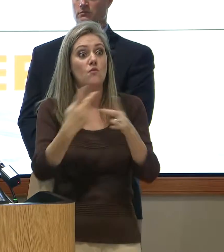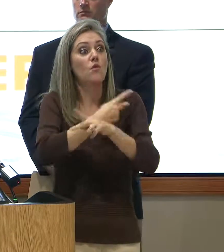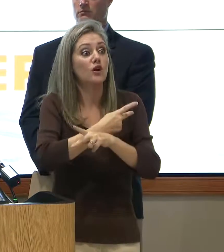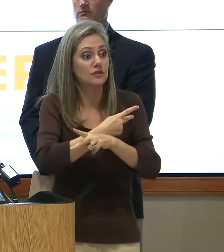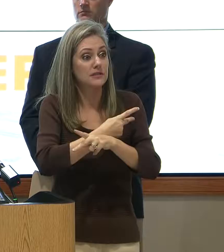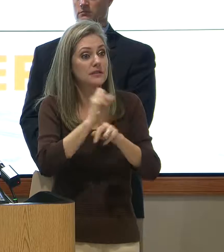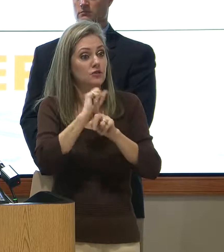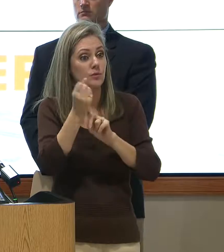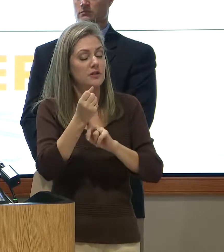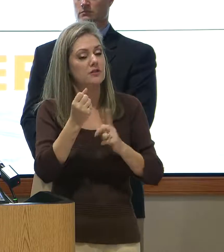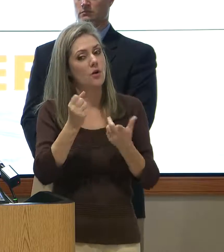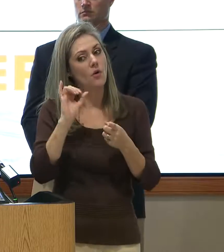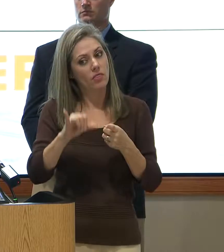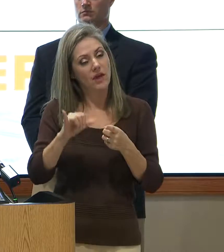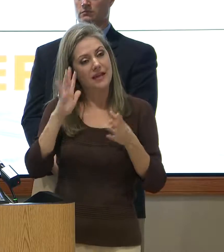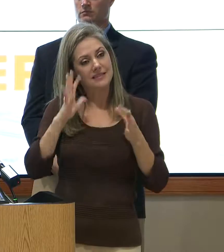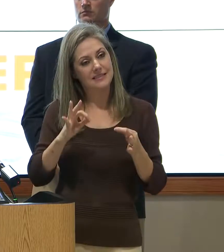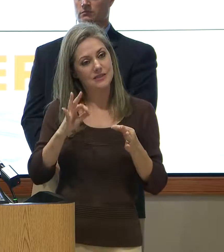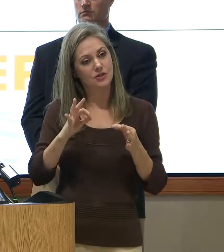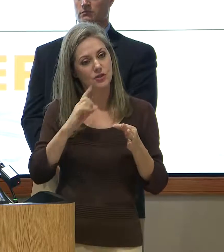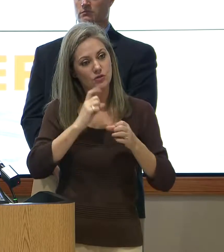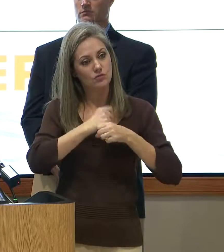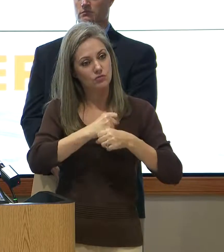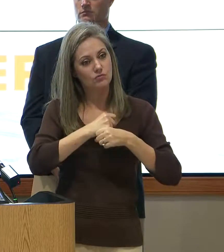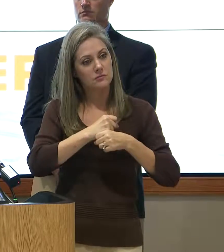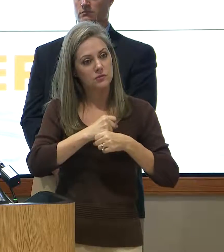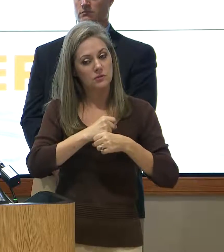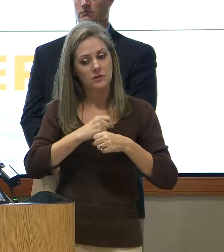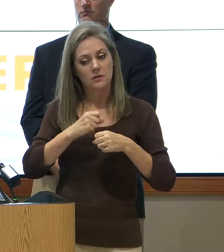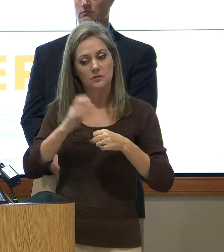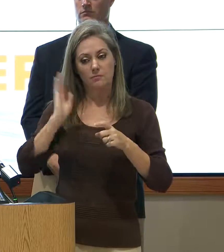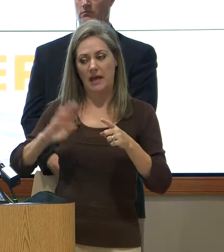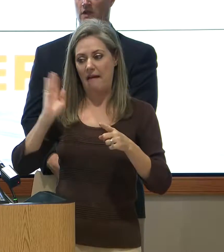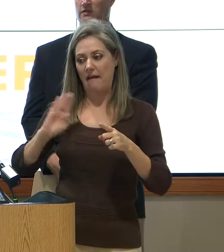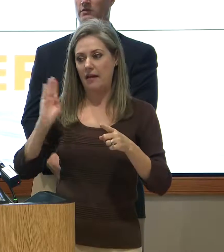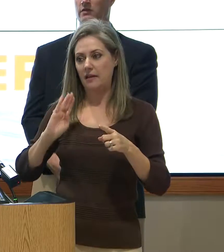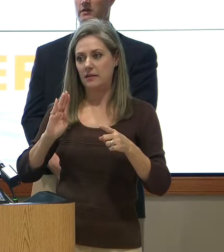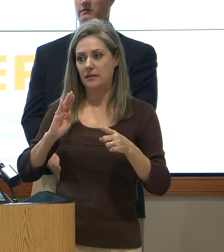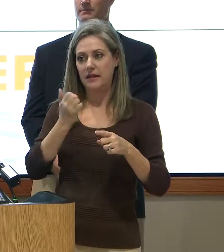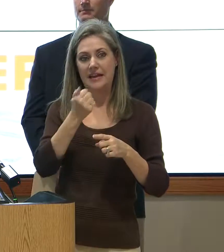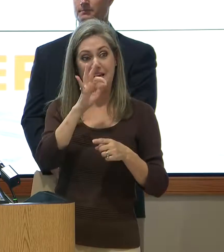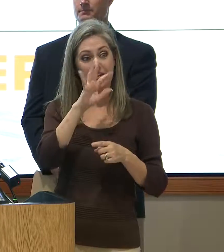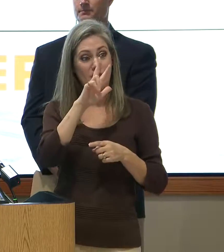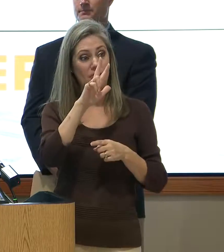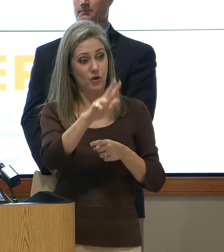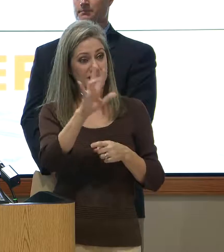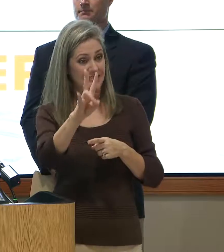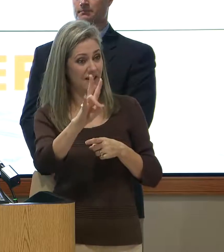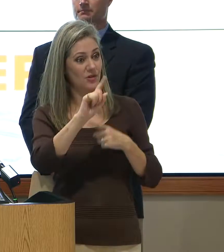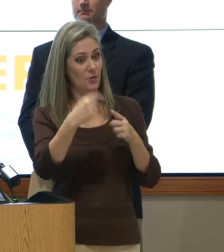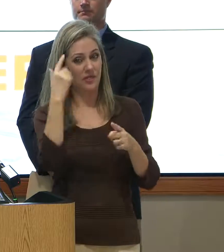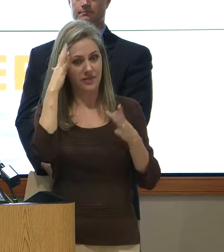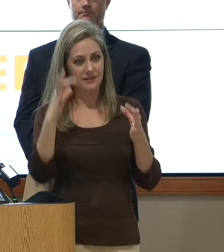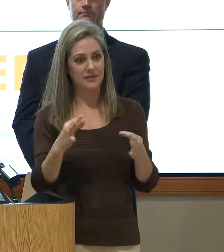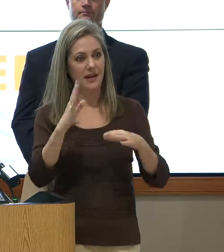So, those decisions were made. The creation of the Harris County Flood Control District back in 1937.